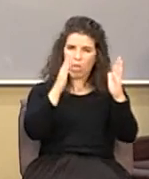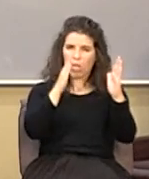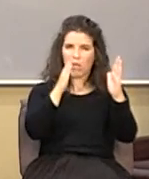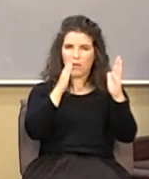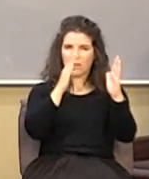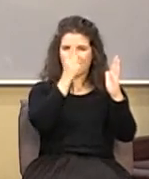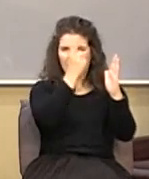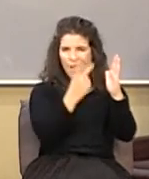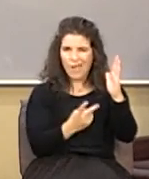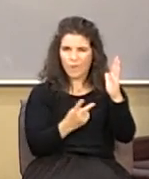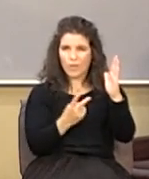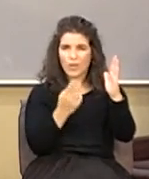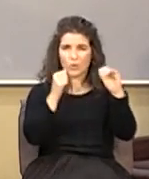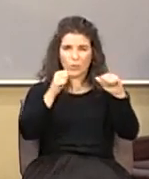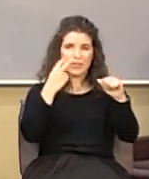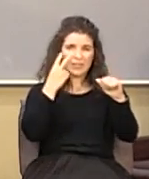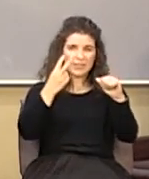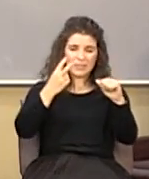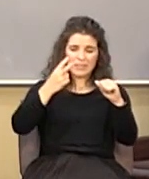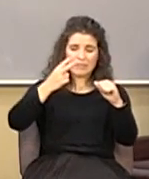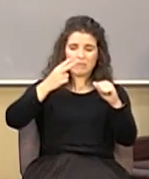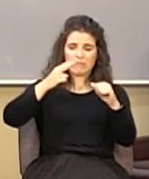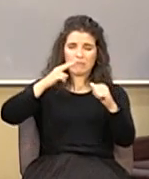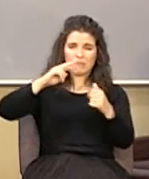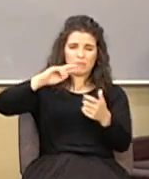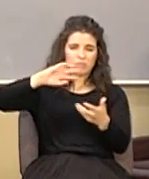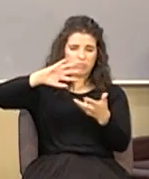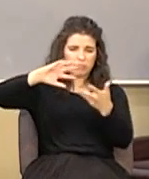unraveling that's taking place in the world about us.